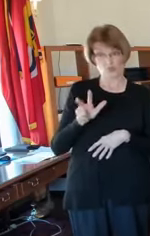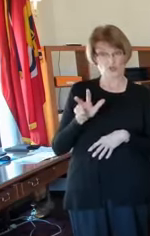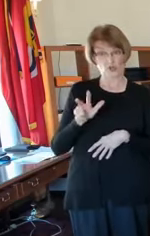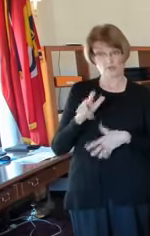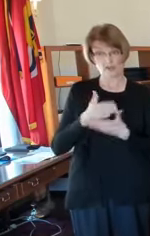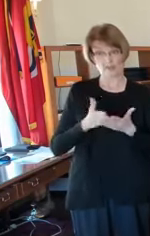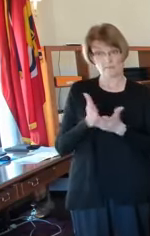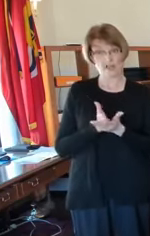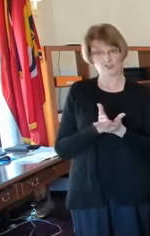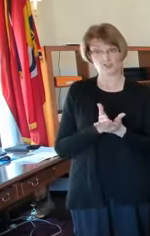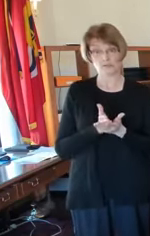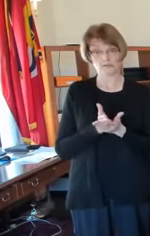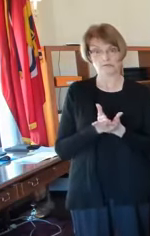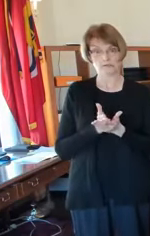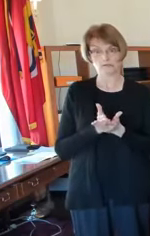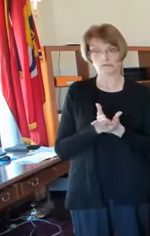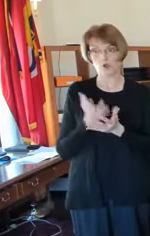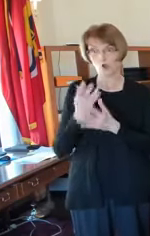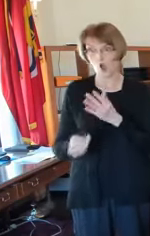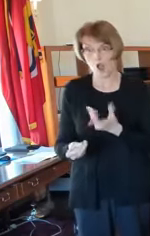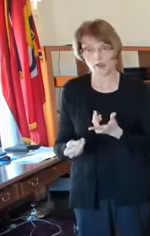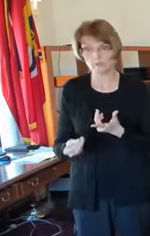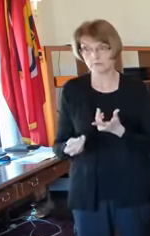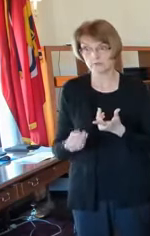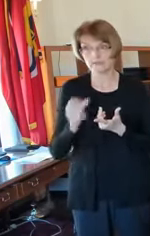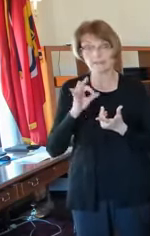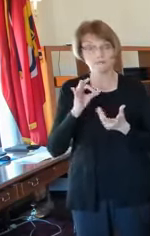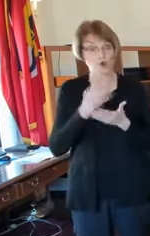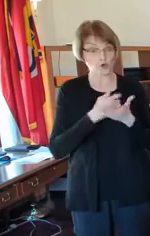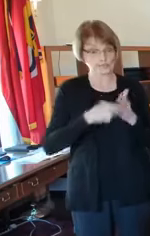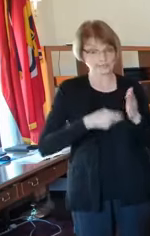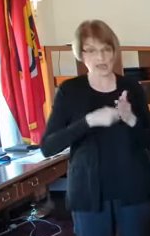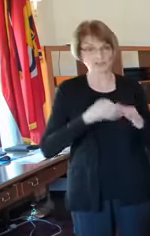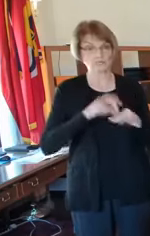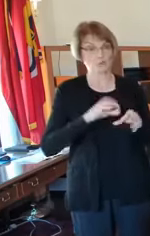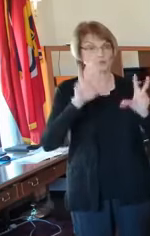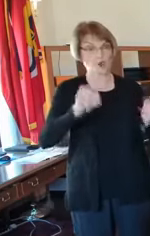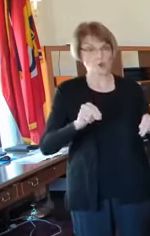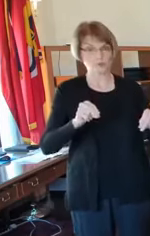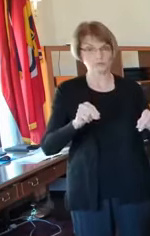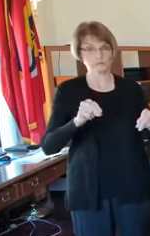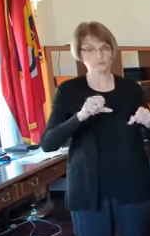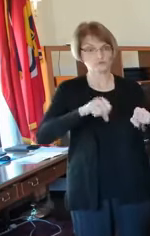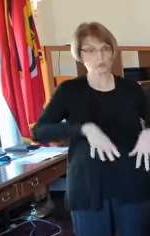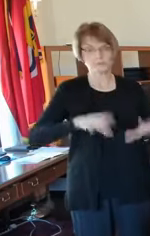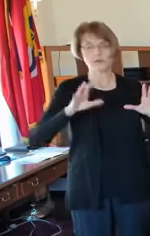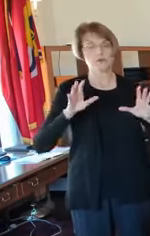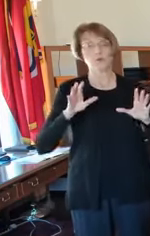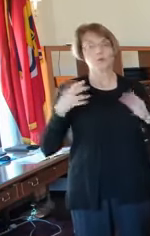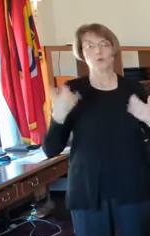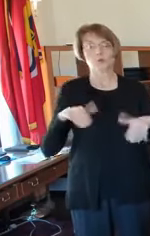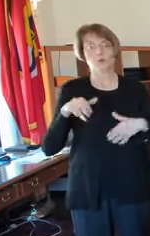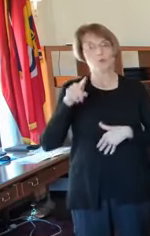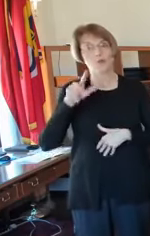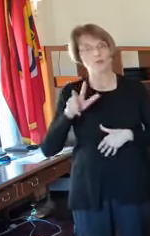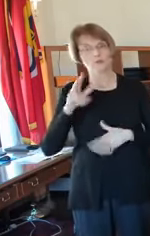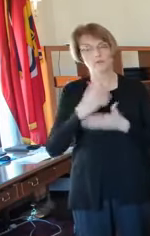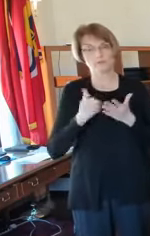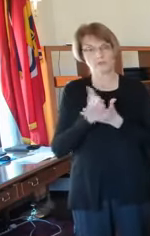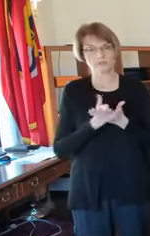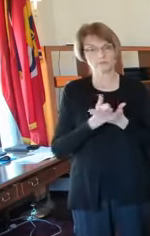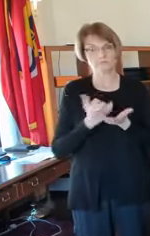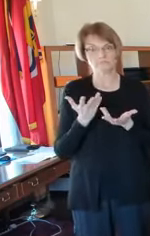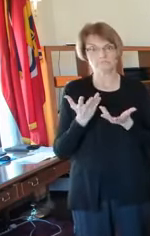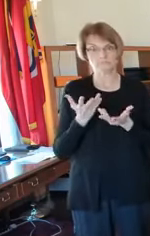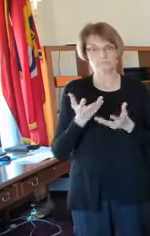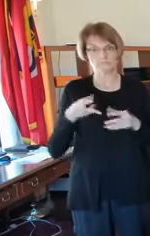of your budget being cut. And so we're hoping for and expect that the voters